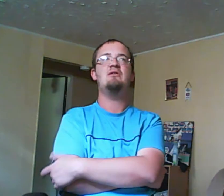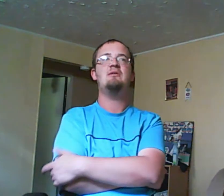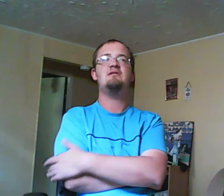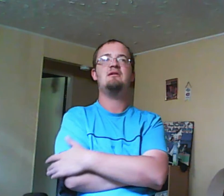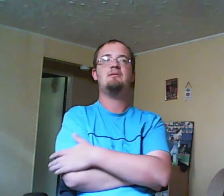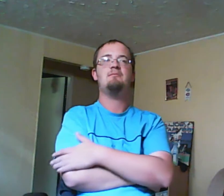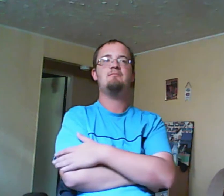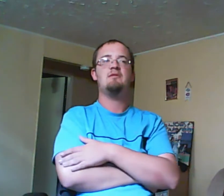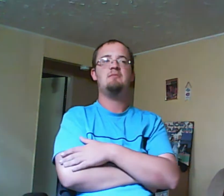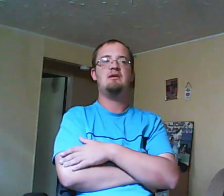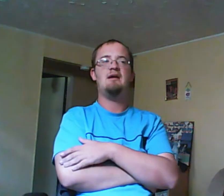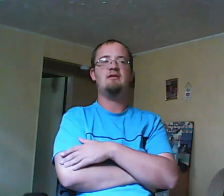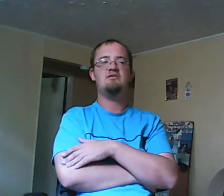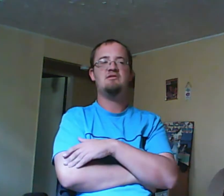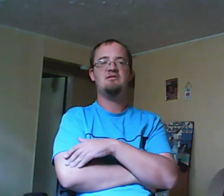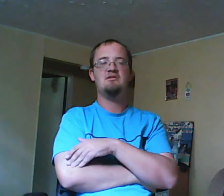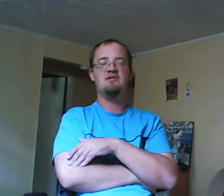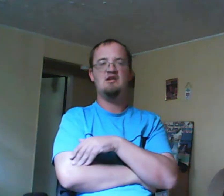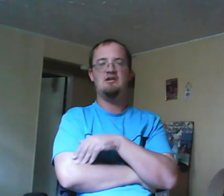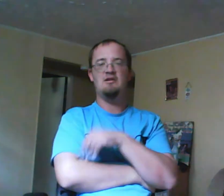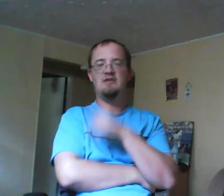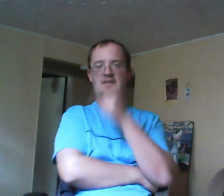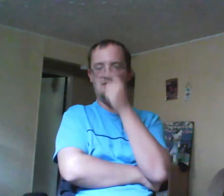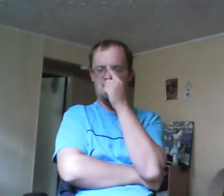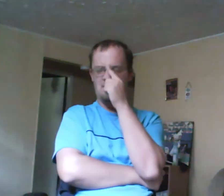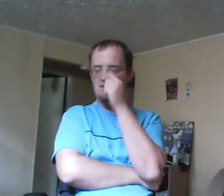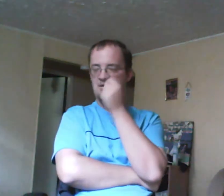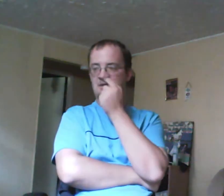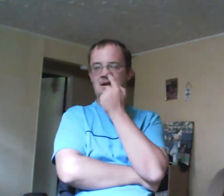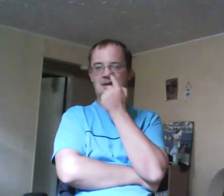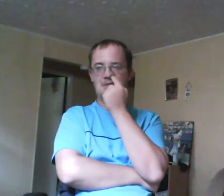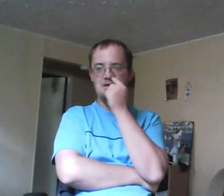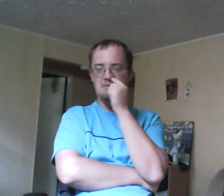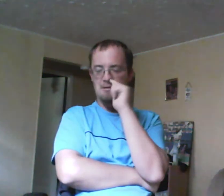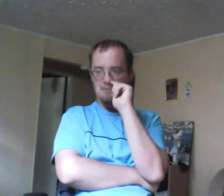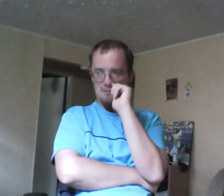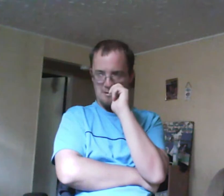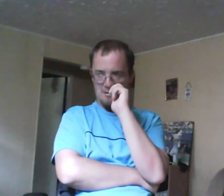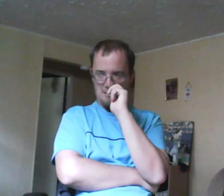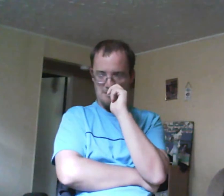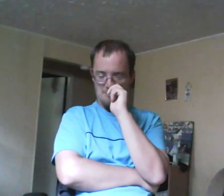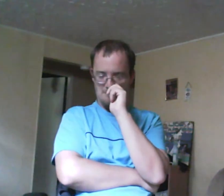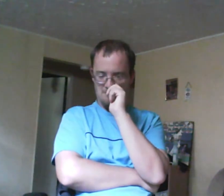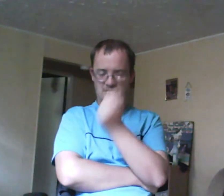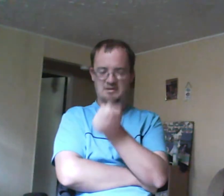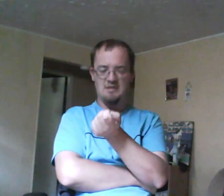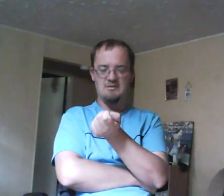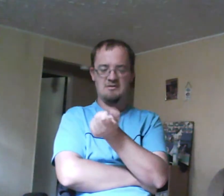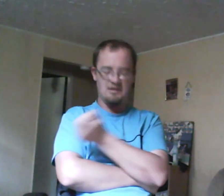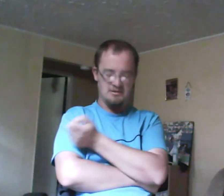one to be around and all that. But he managed to make it on his own, I think. And Tiny went off to college.